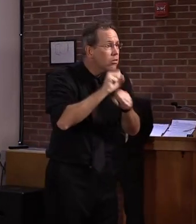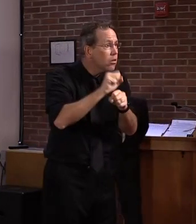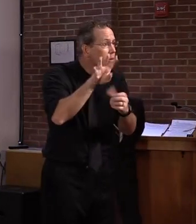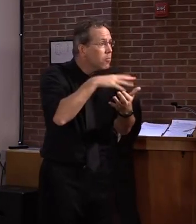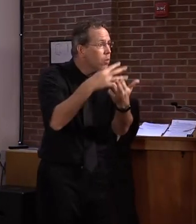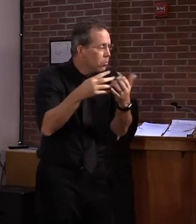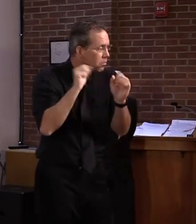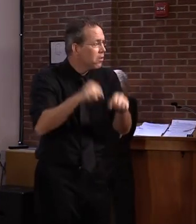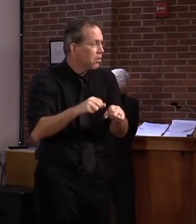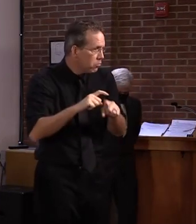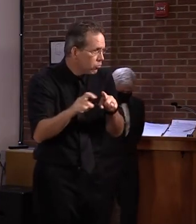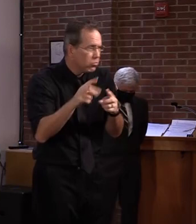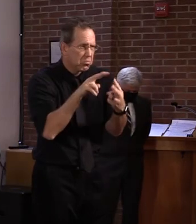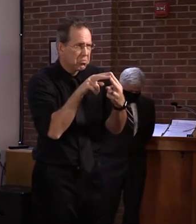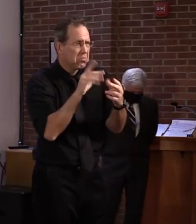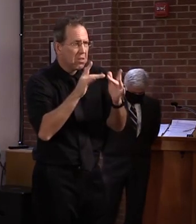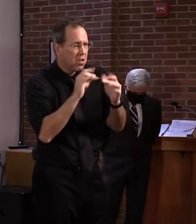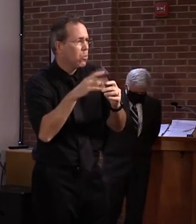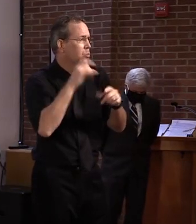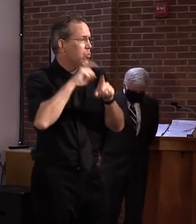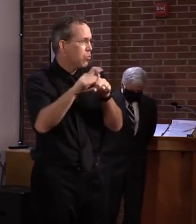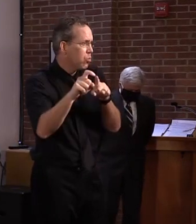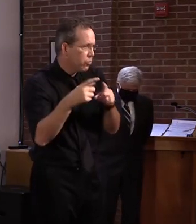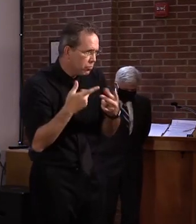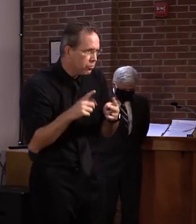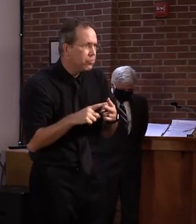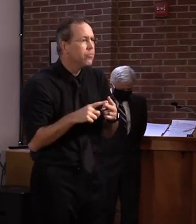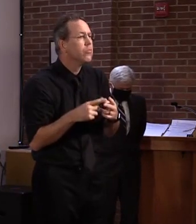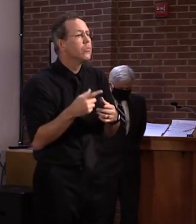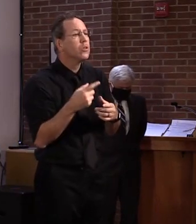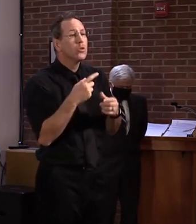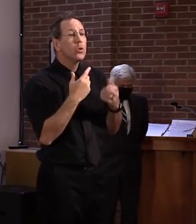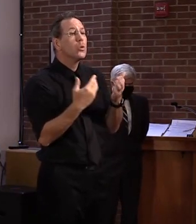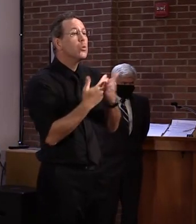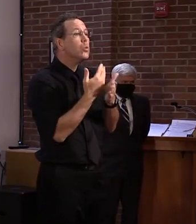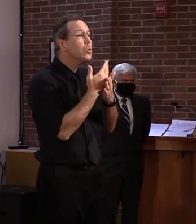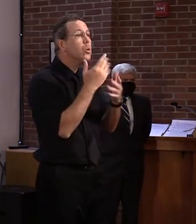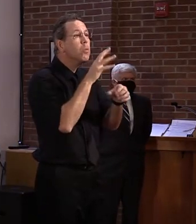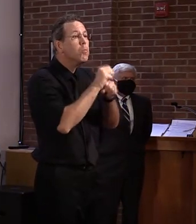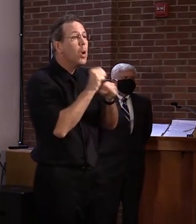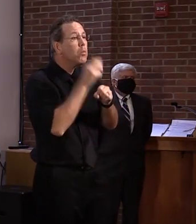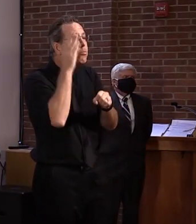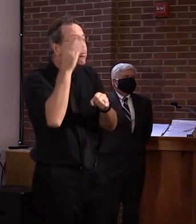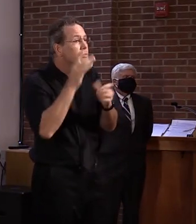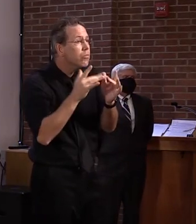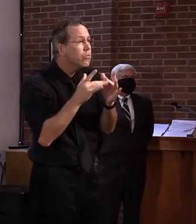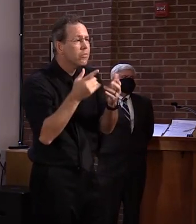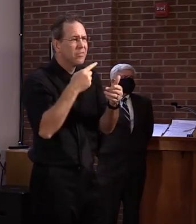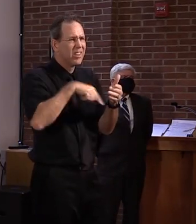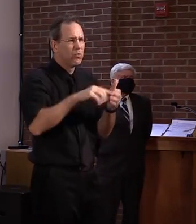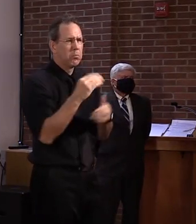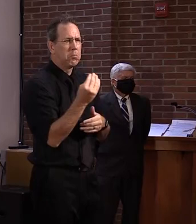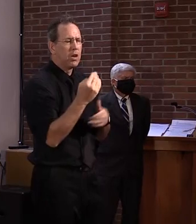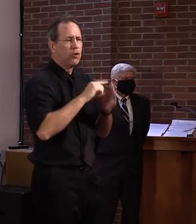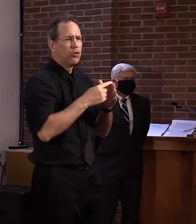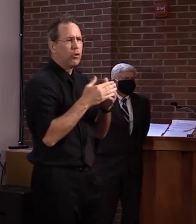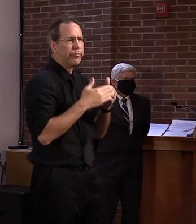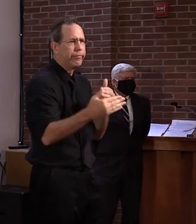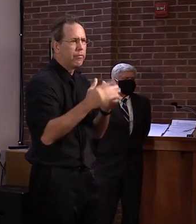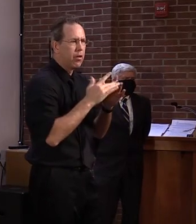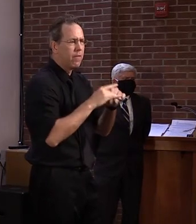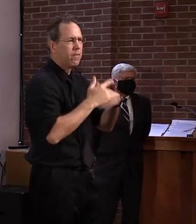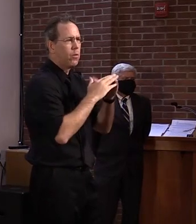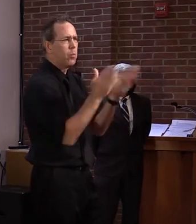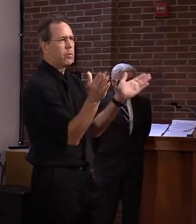appointment times available to the public will begin next Monday, August 31st. The hours of operations for